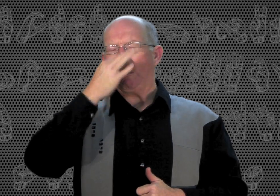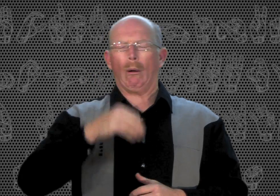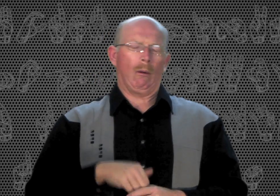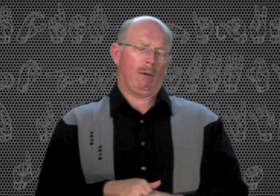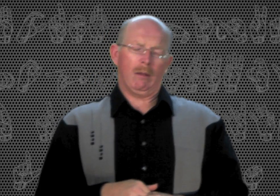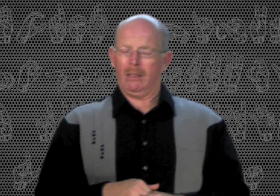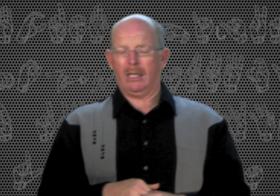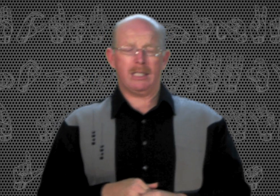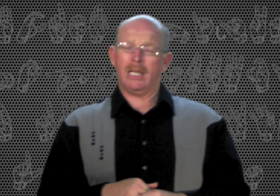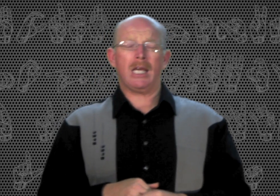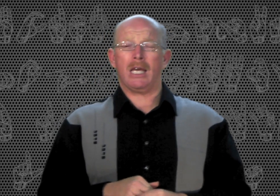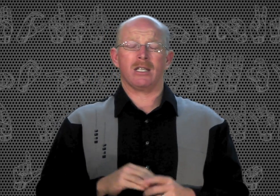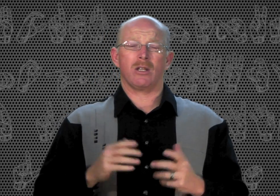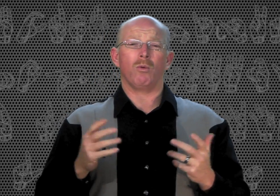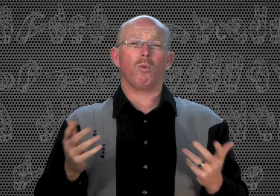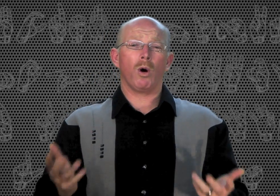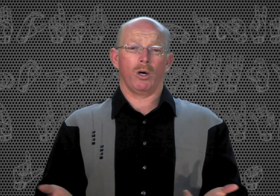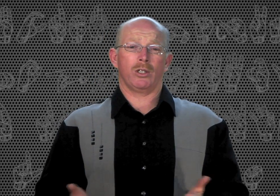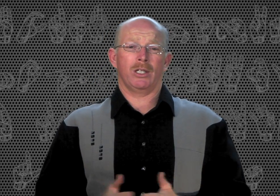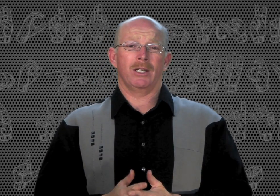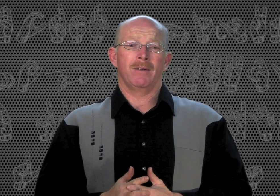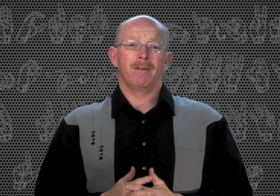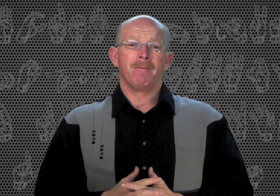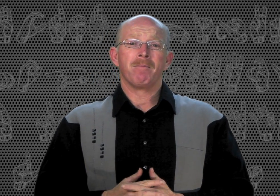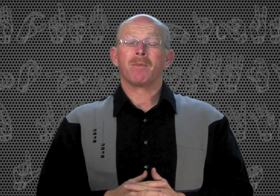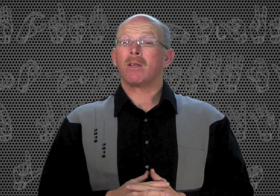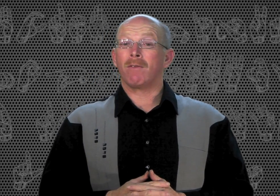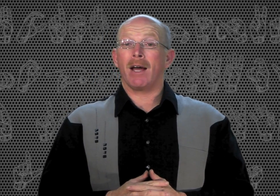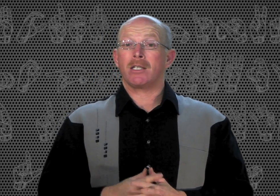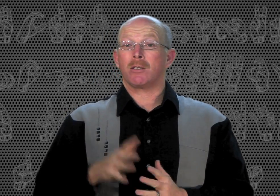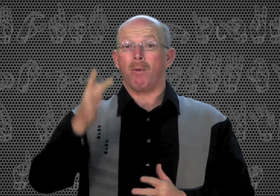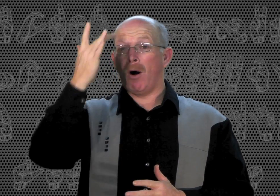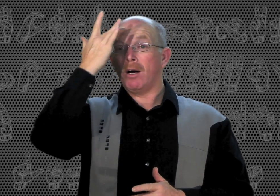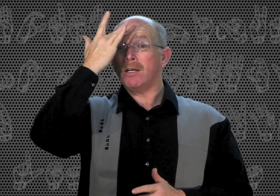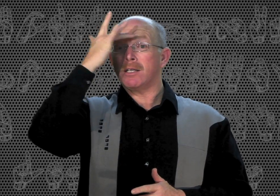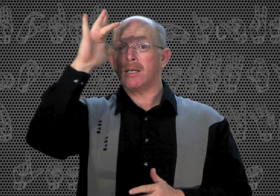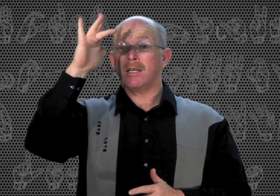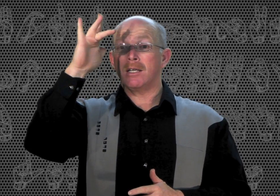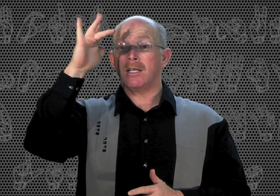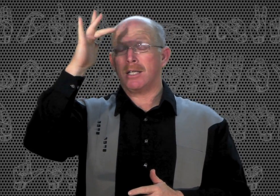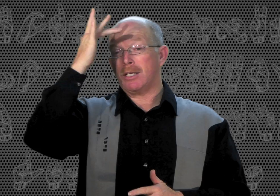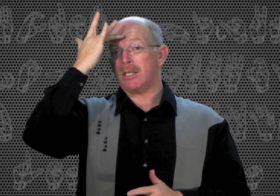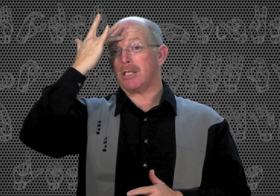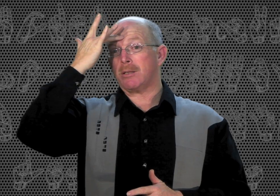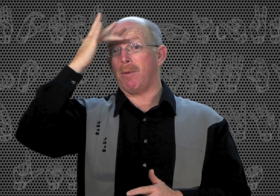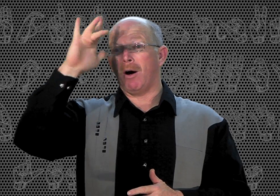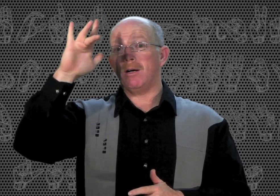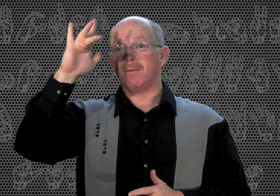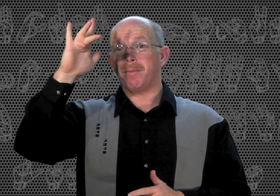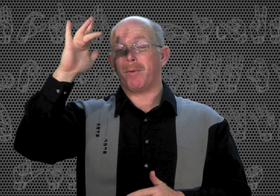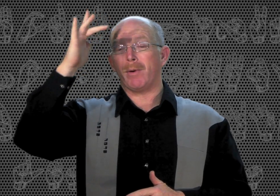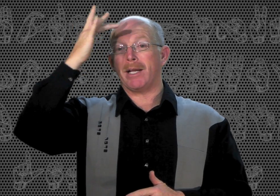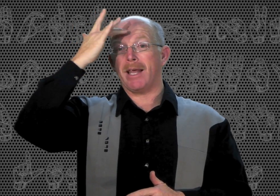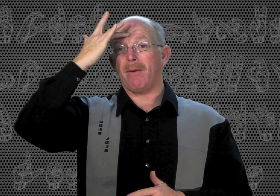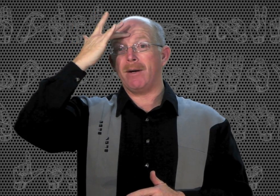Oh, the stinkiest, the worst. You've got smart. Smart. Remember we did that one.